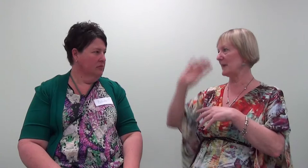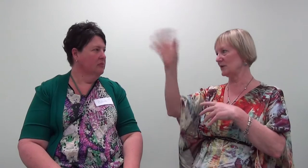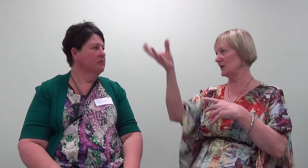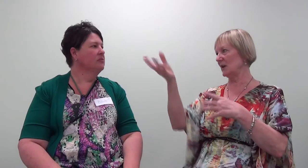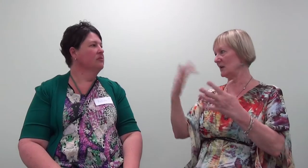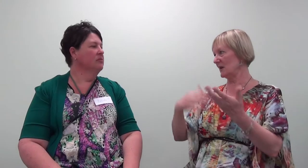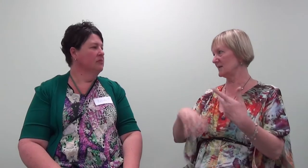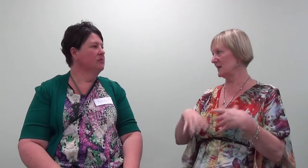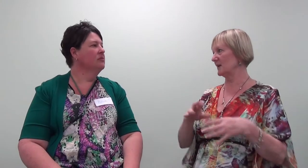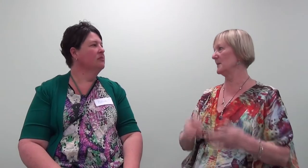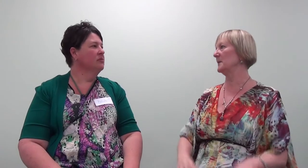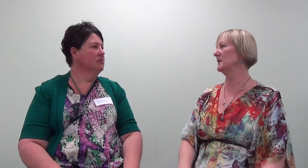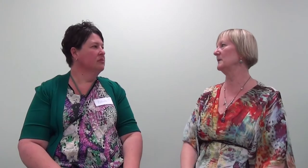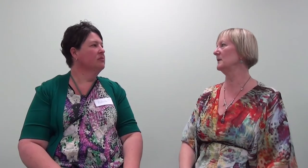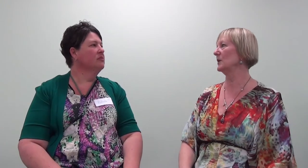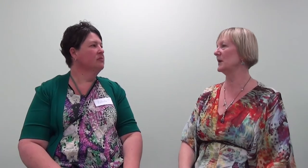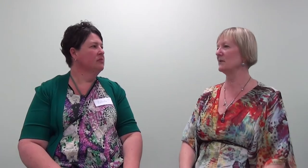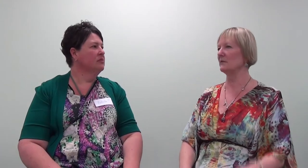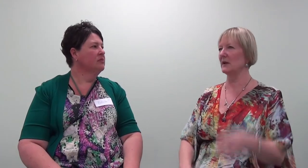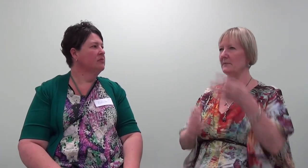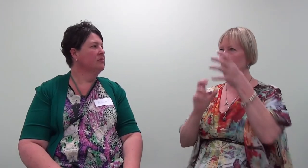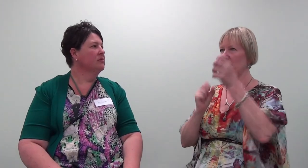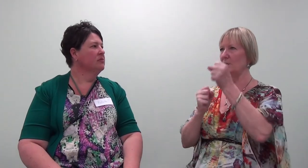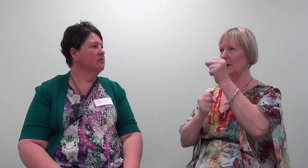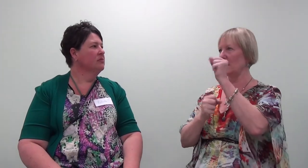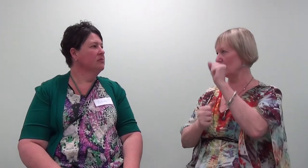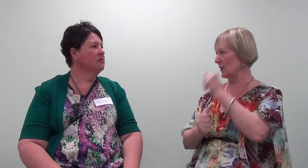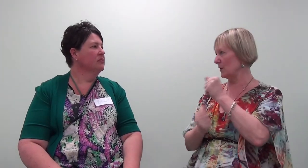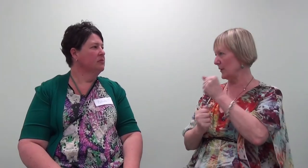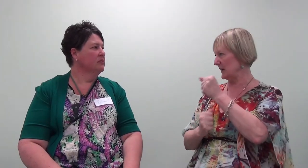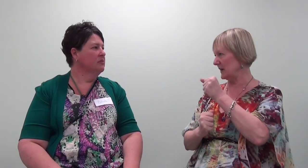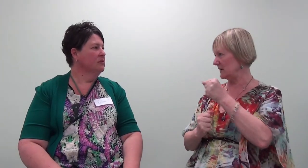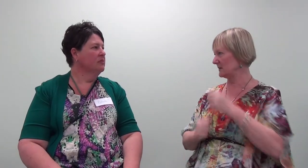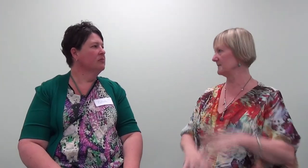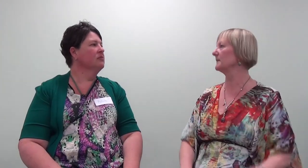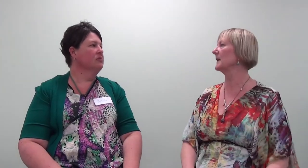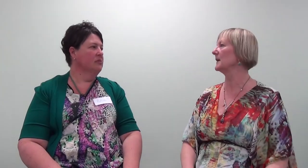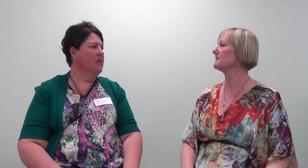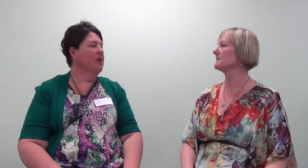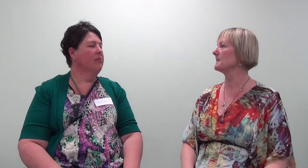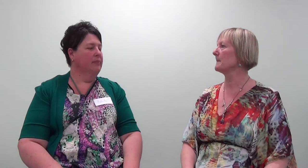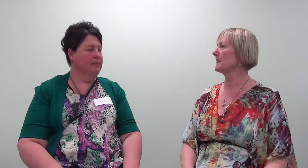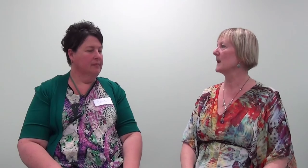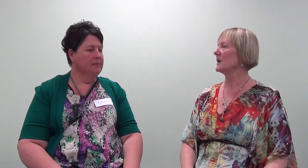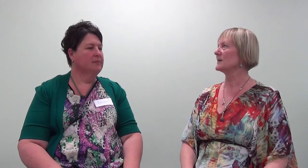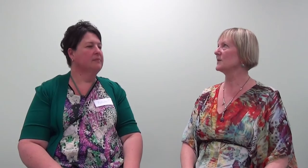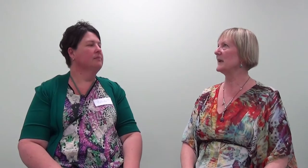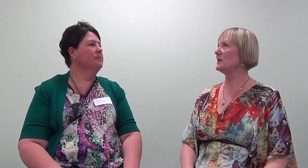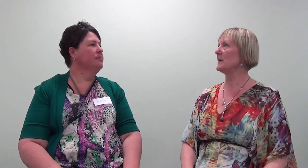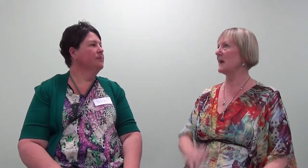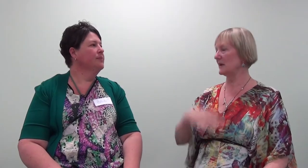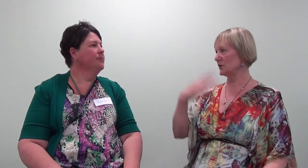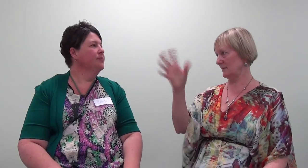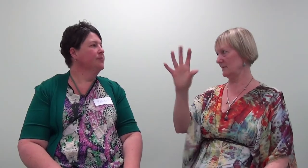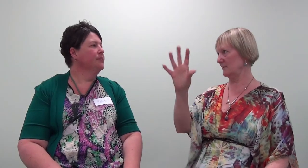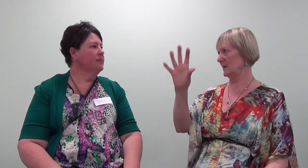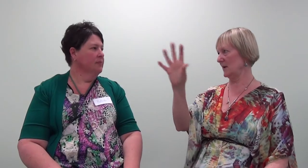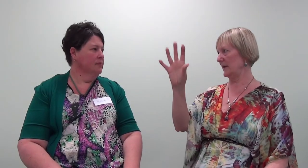imagining and guessing at the moment, not even really pinpointing and concreting it. Yep. So when you imagine going